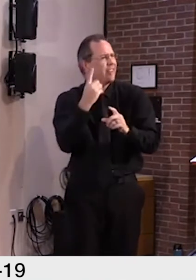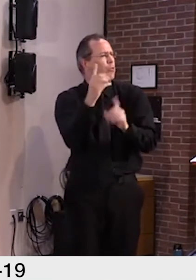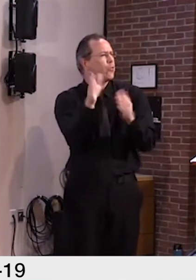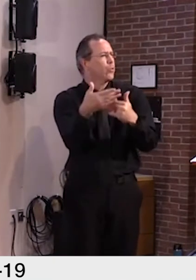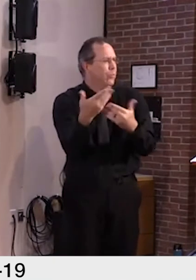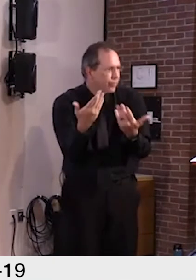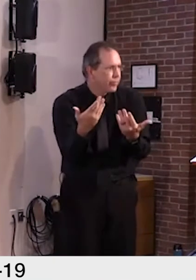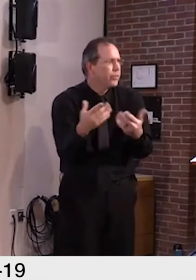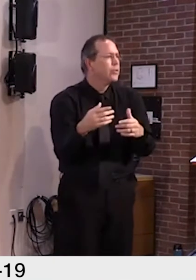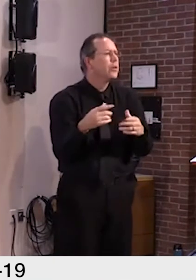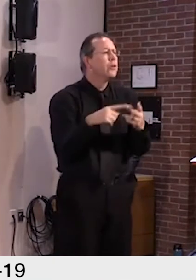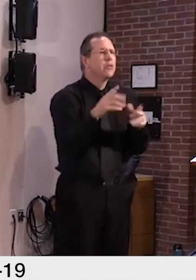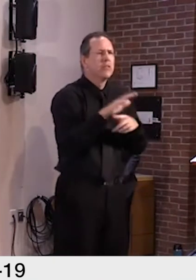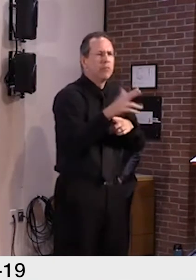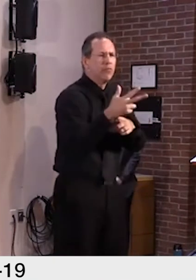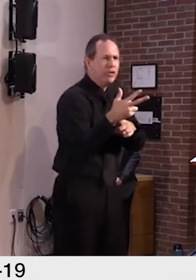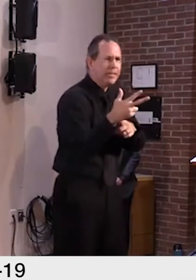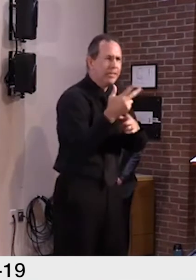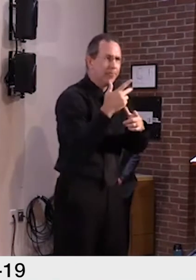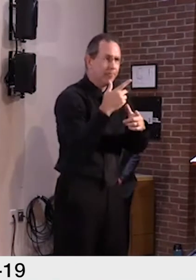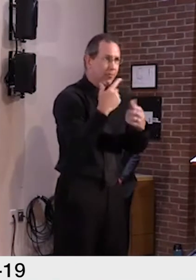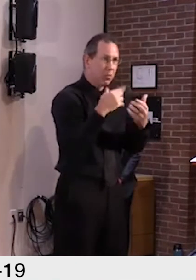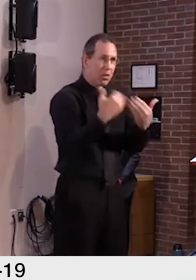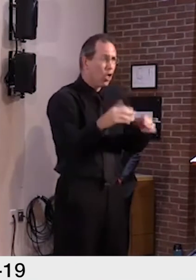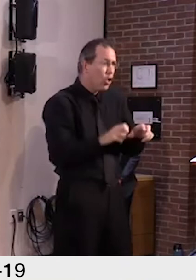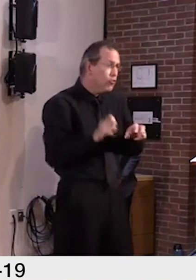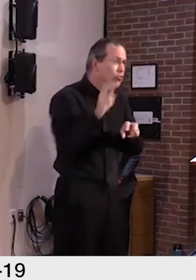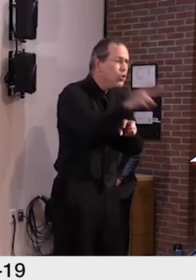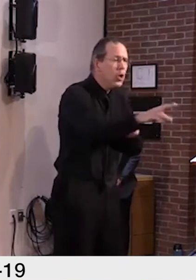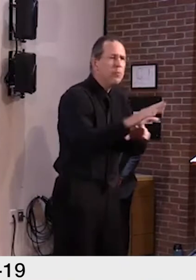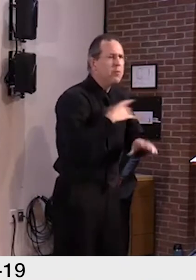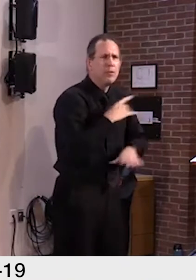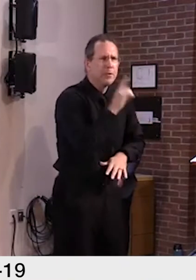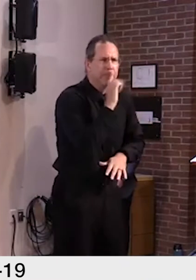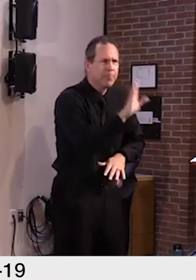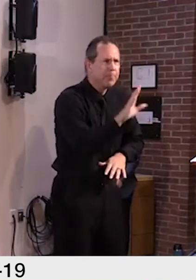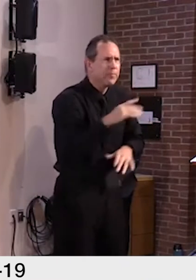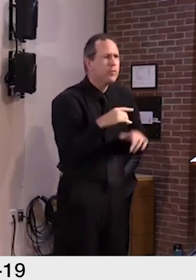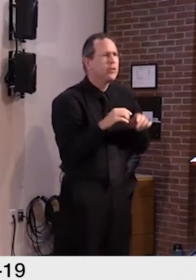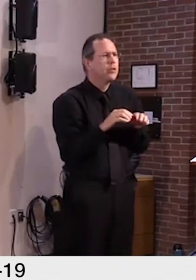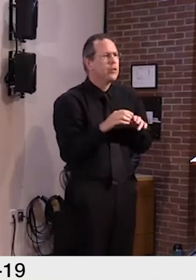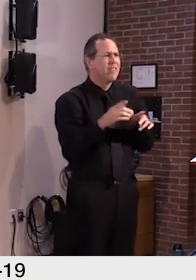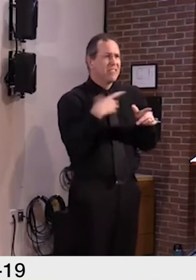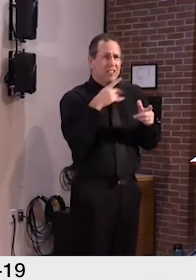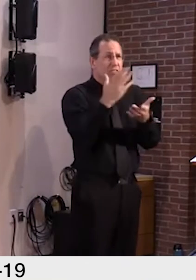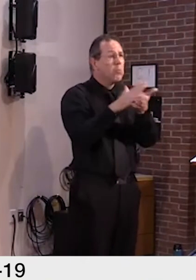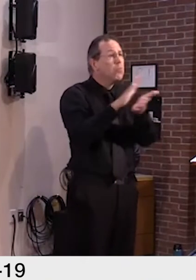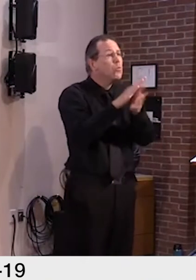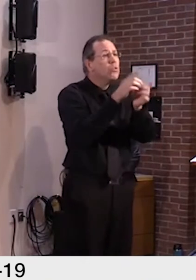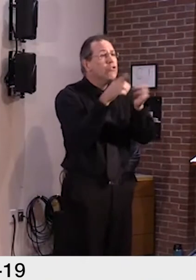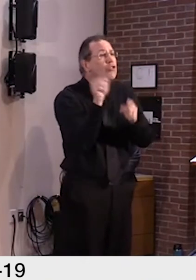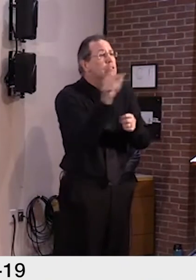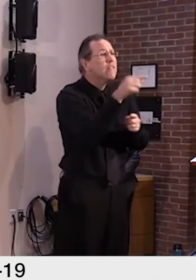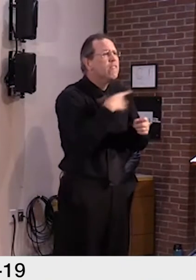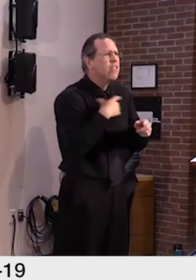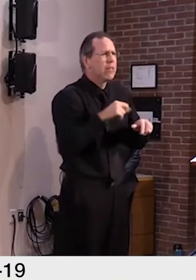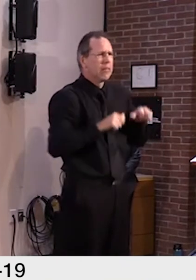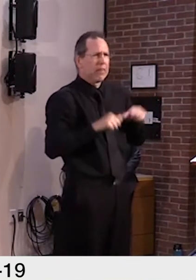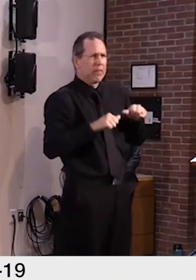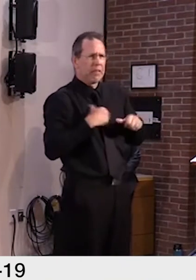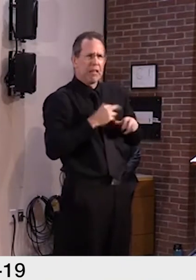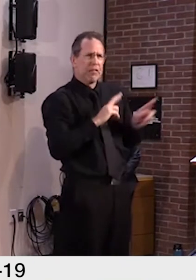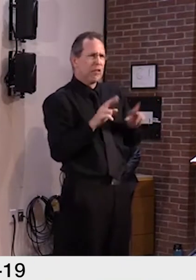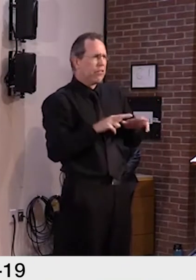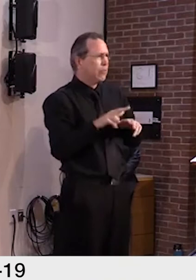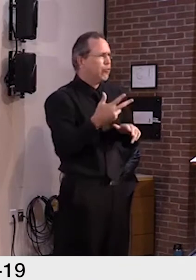Step 3, schools are not required to start feeding students in their cafeterias. They may do so, but the decision is up to them. If they